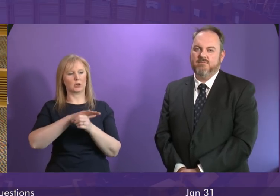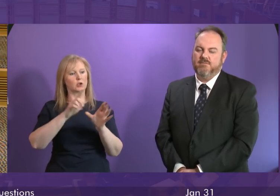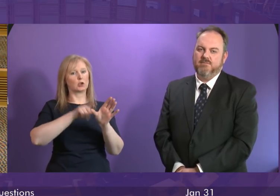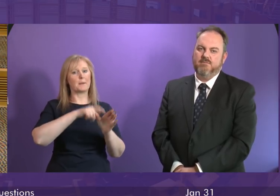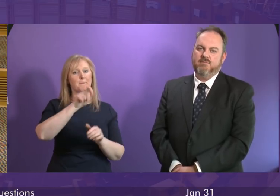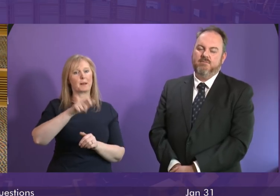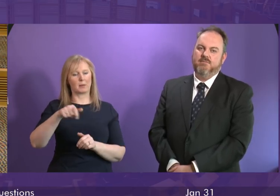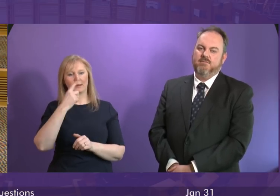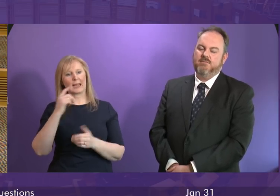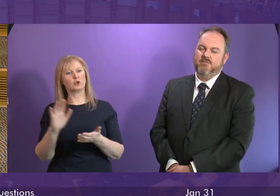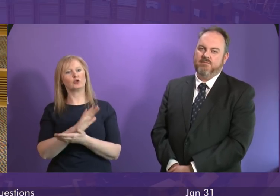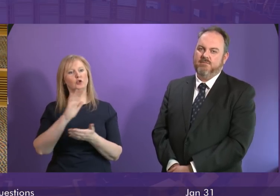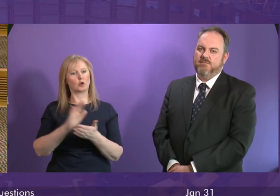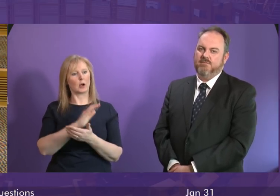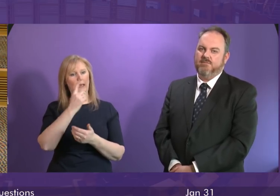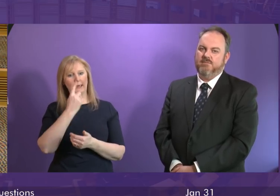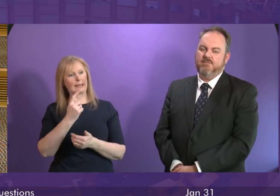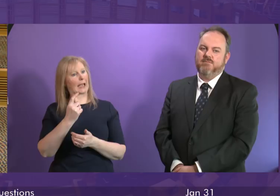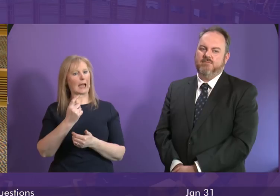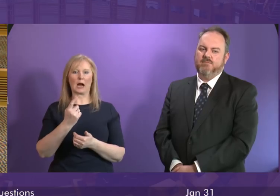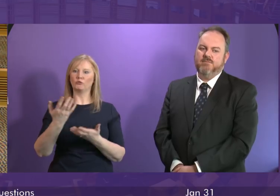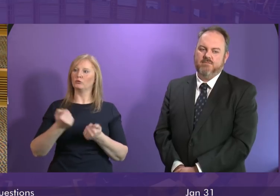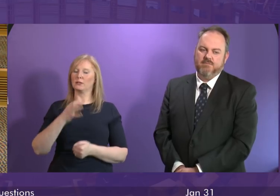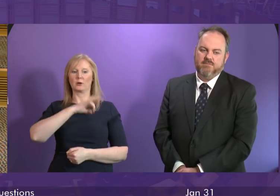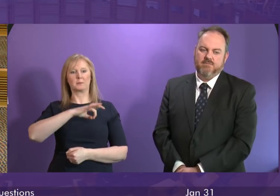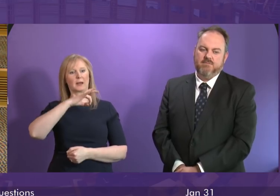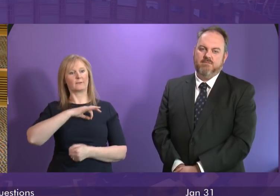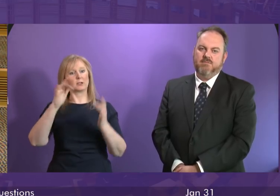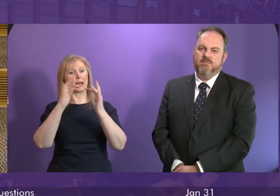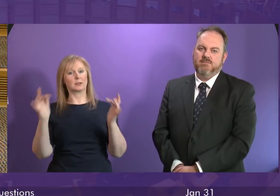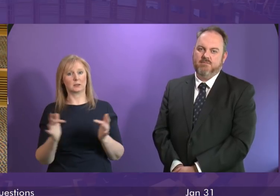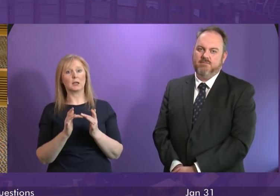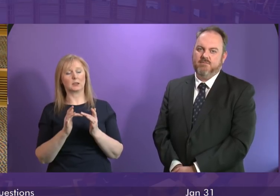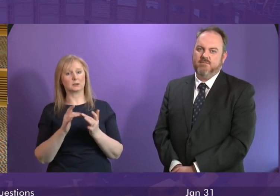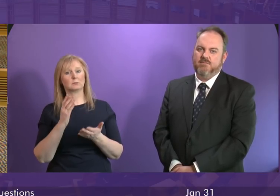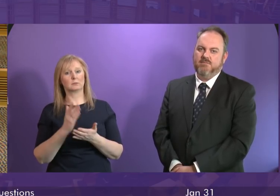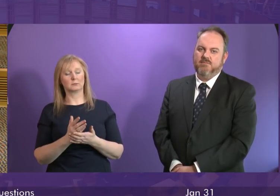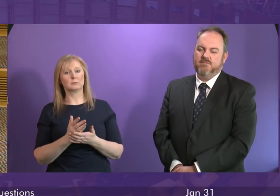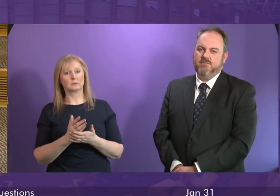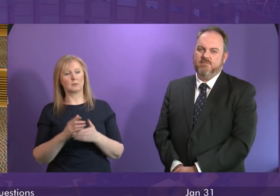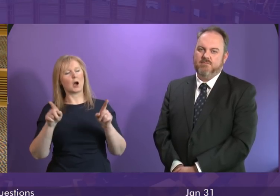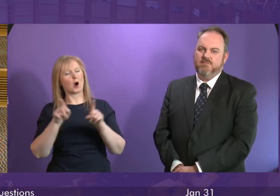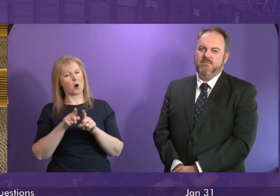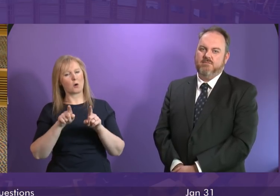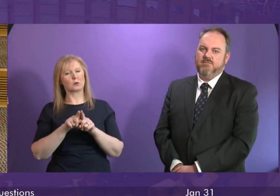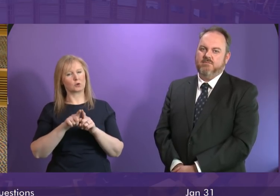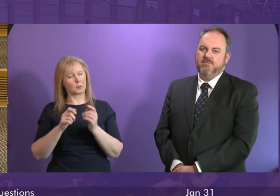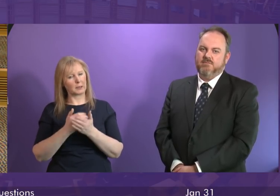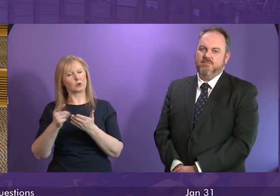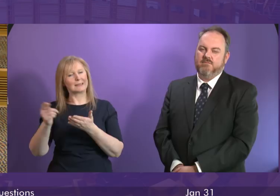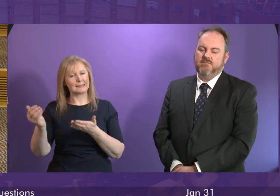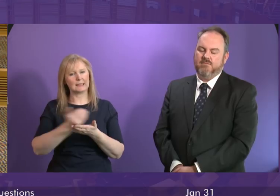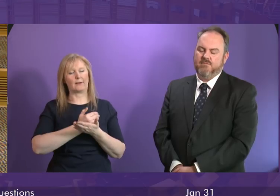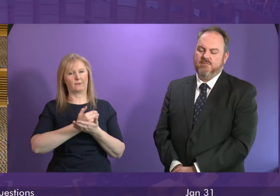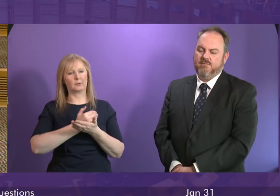can enjoy and take advantages of the enormous benefits of the internet but also to make sure that they are safe